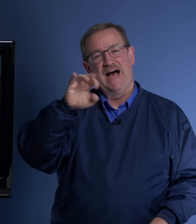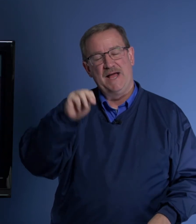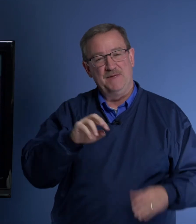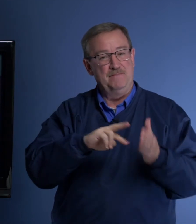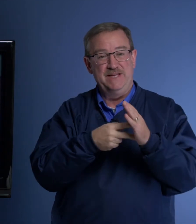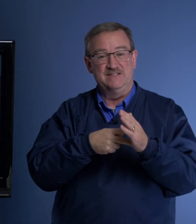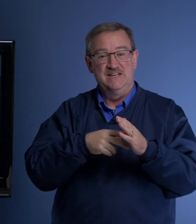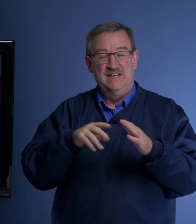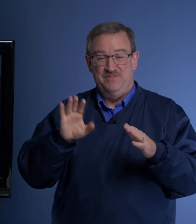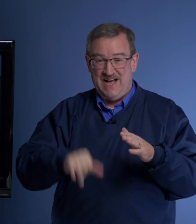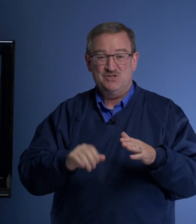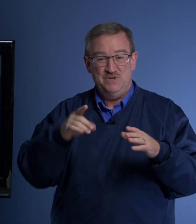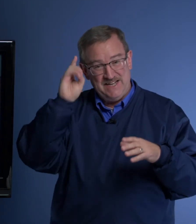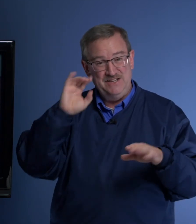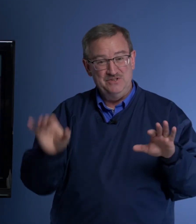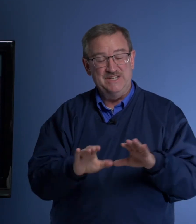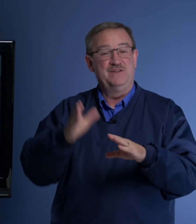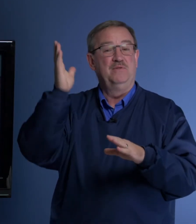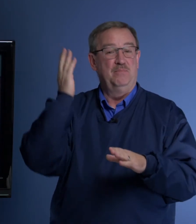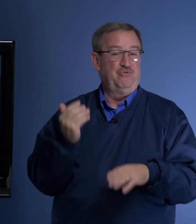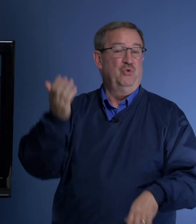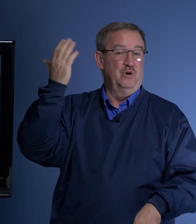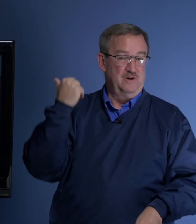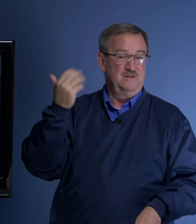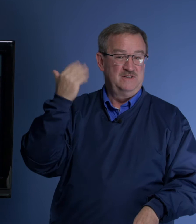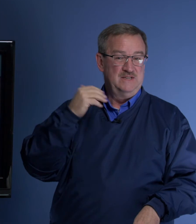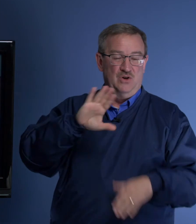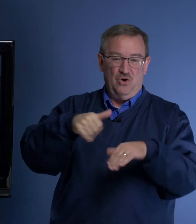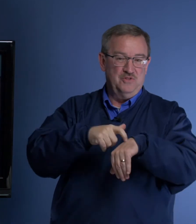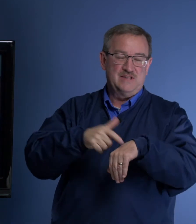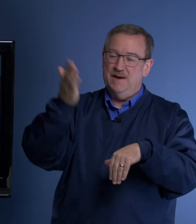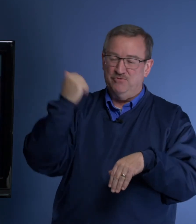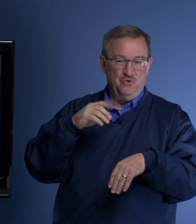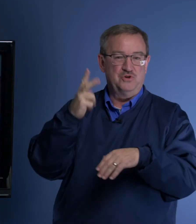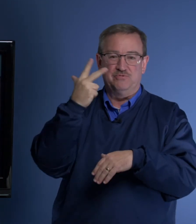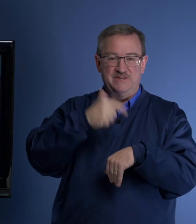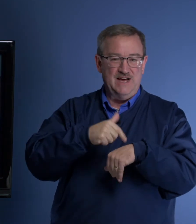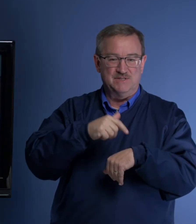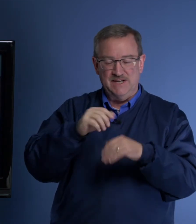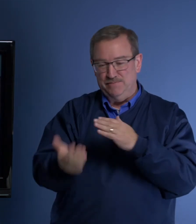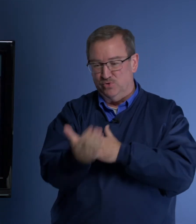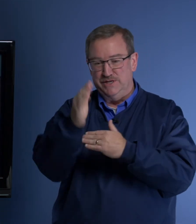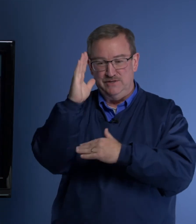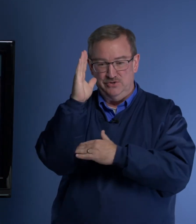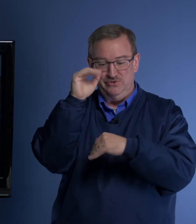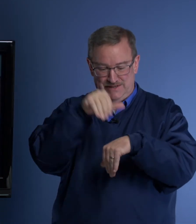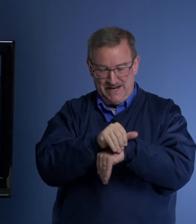It means that's what Daniel did before. All the time before three times a day, morning, noon, night.